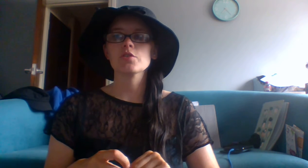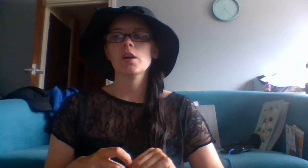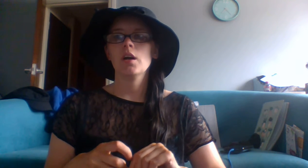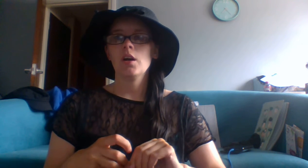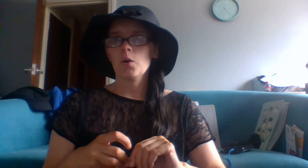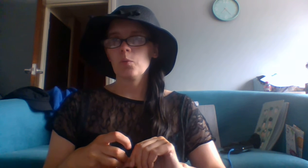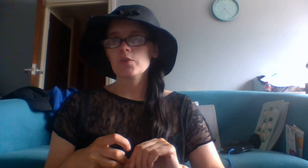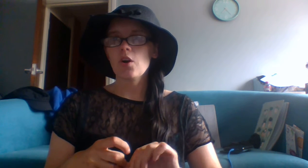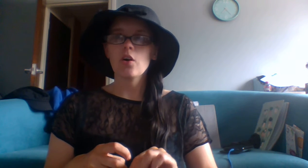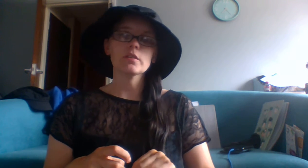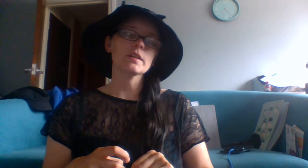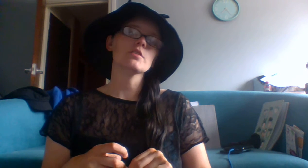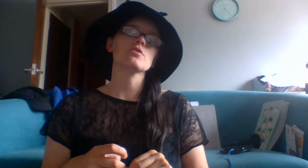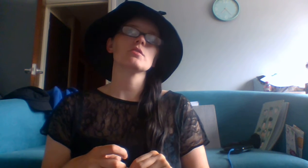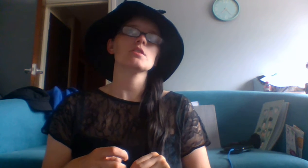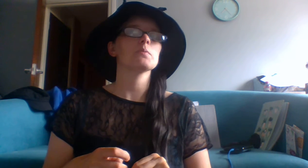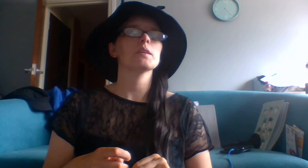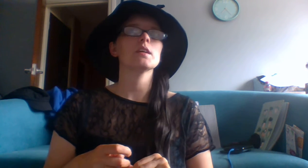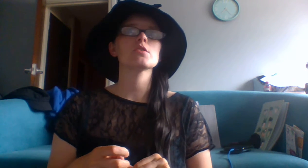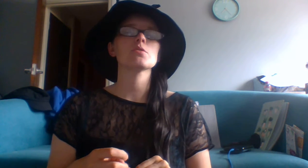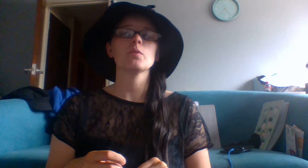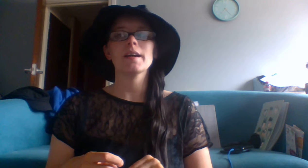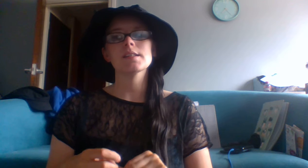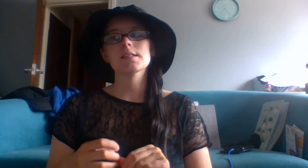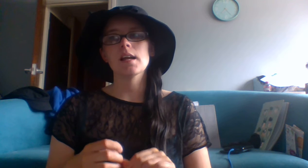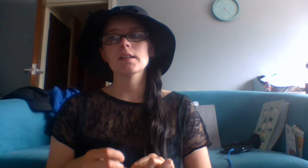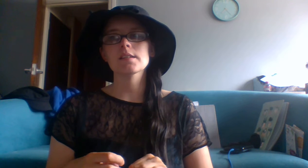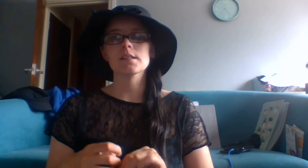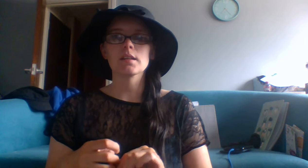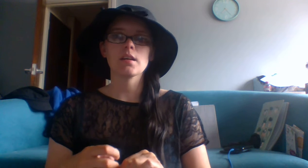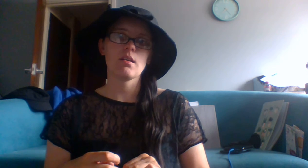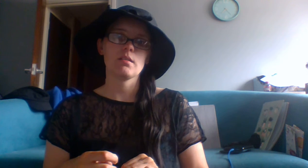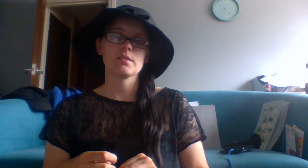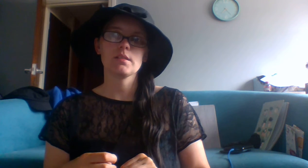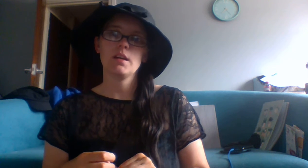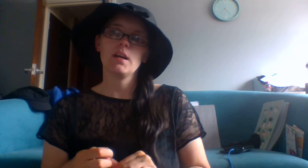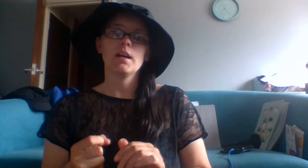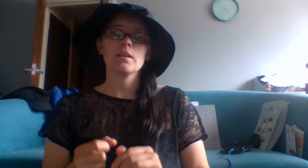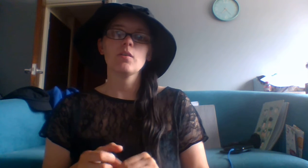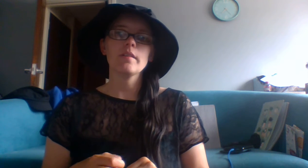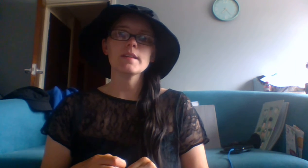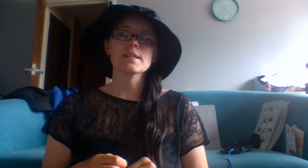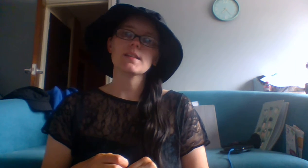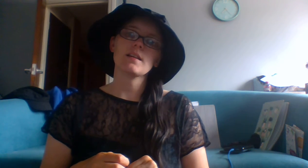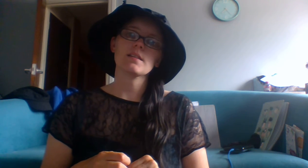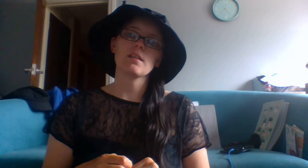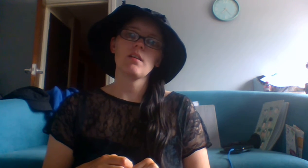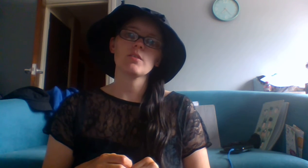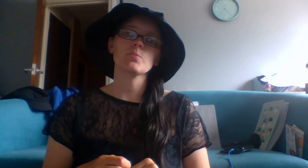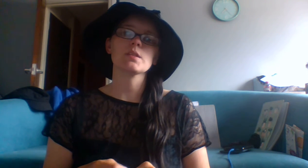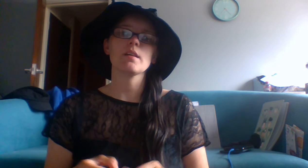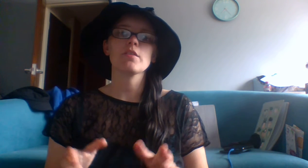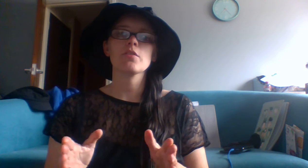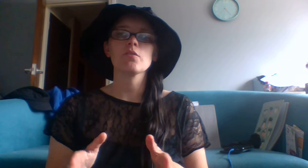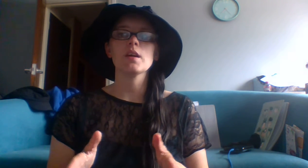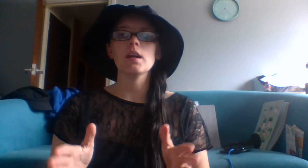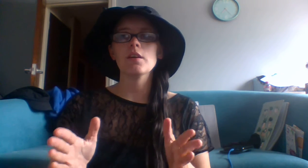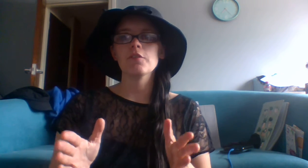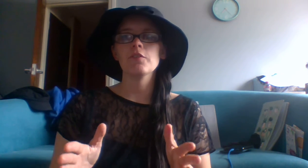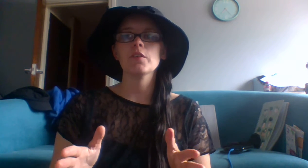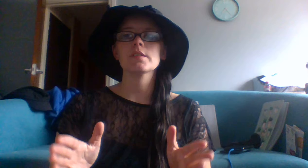was on a street when he saw a seller's cart. Now on this seller's cart was a three foot